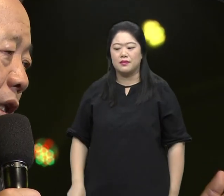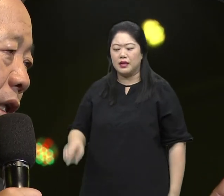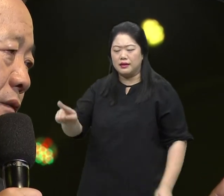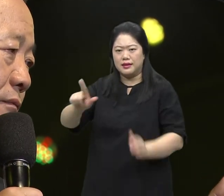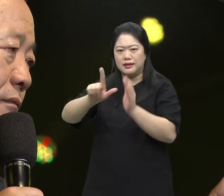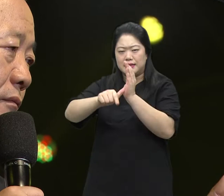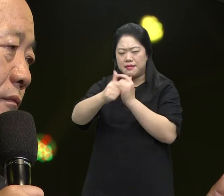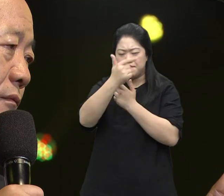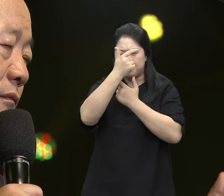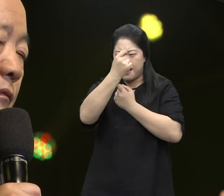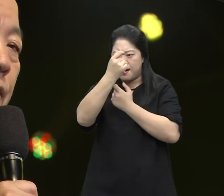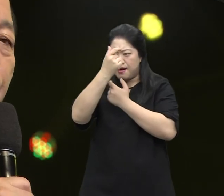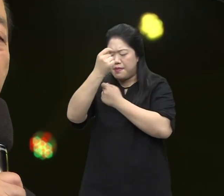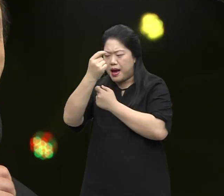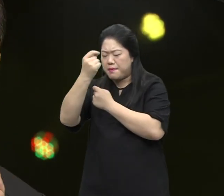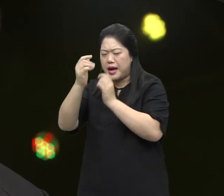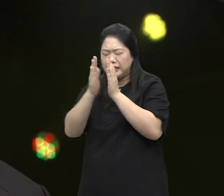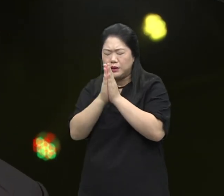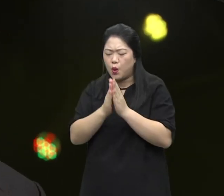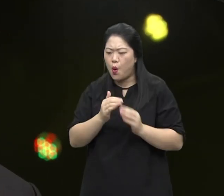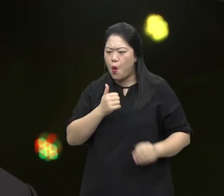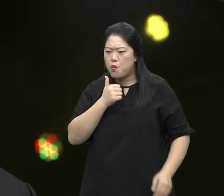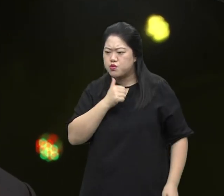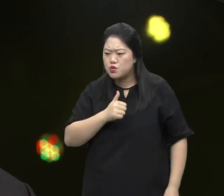Just do that scheduled prayer for five minutes.